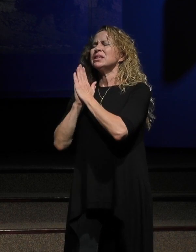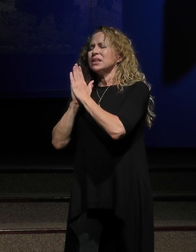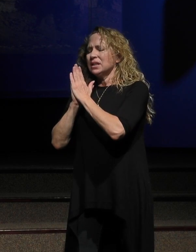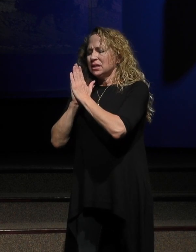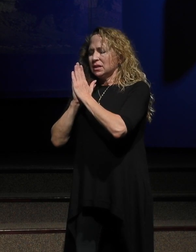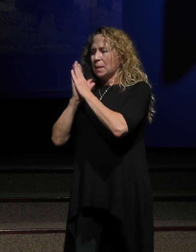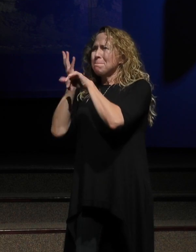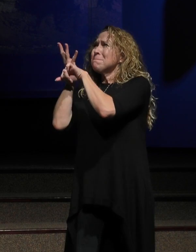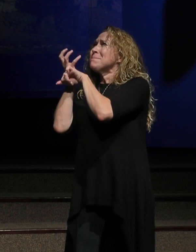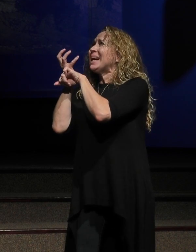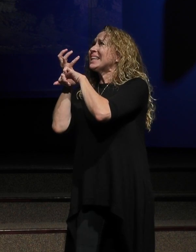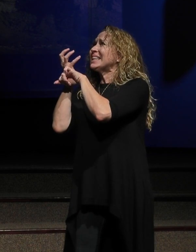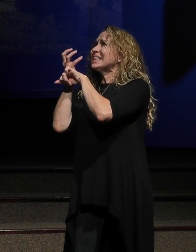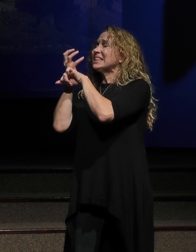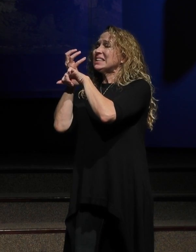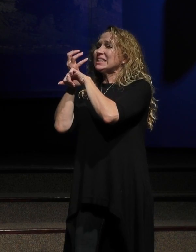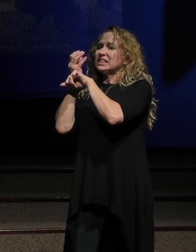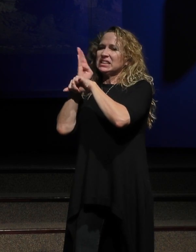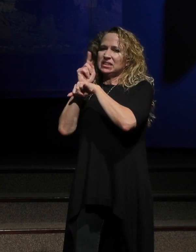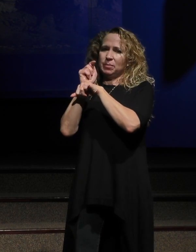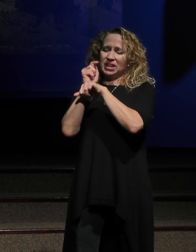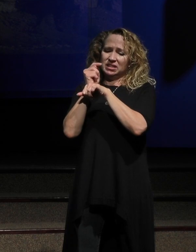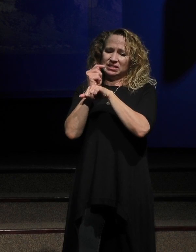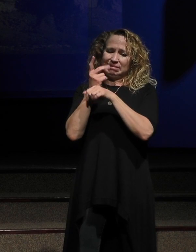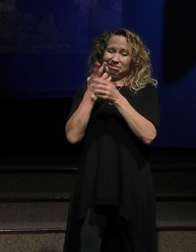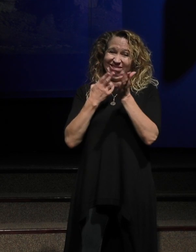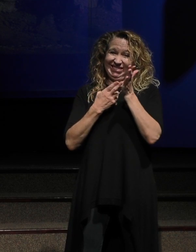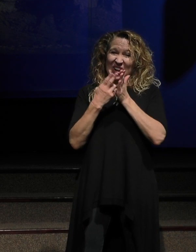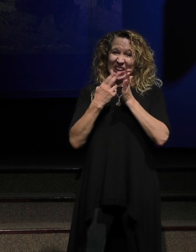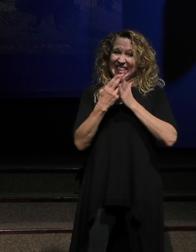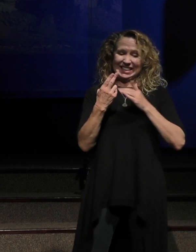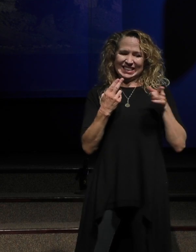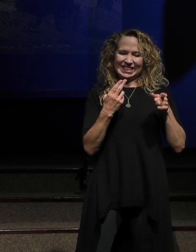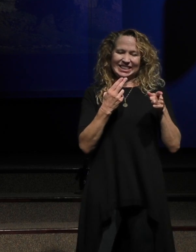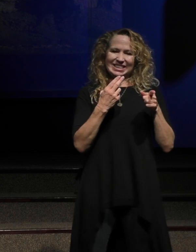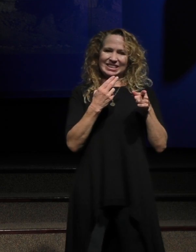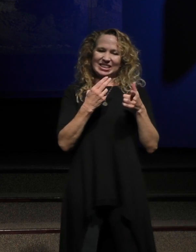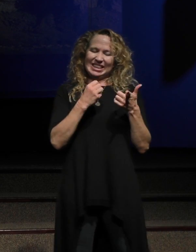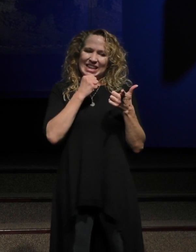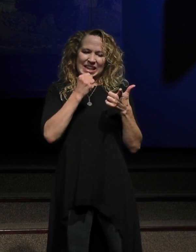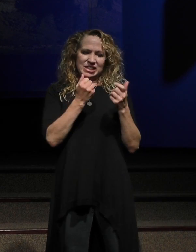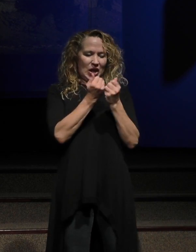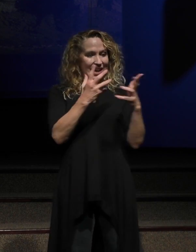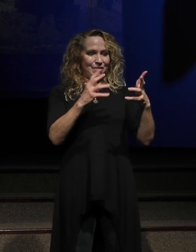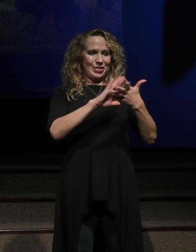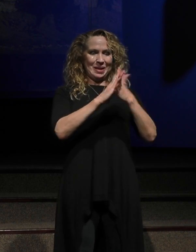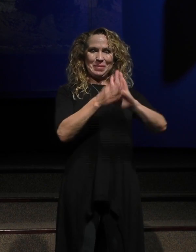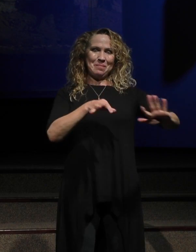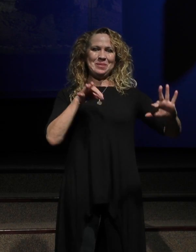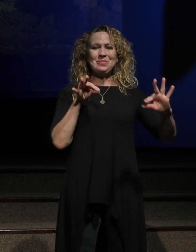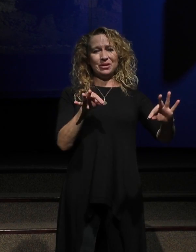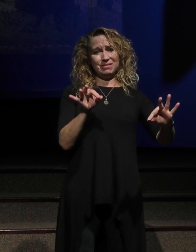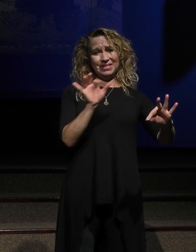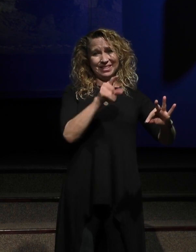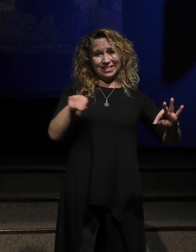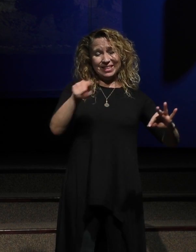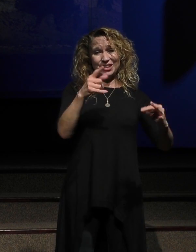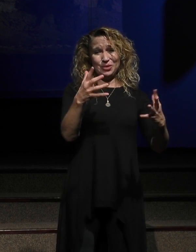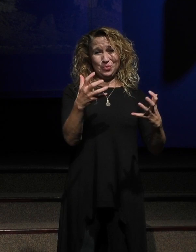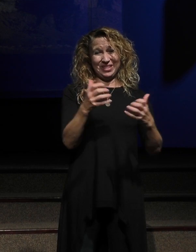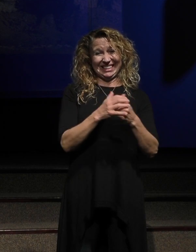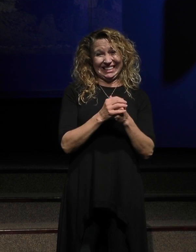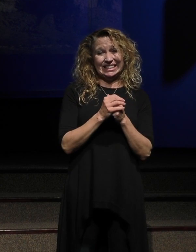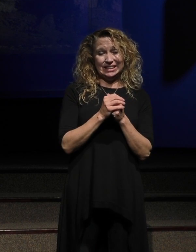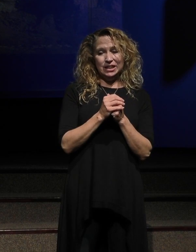be told, it's not coming together the way that you would script it to come together and let's make it just a, a little bit more personal.